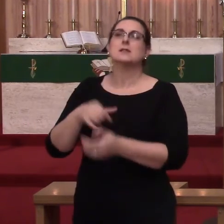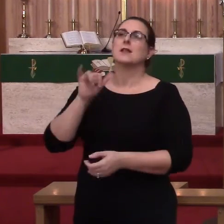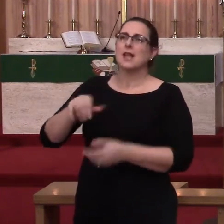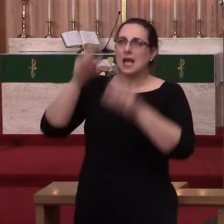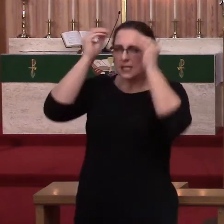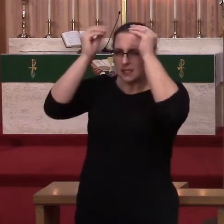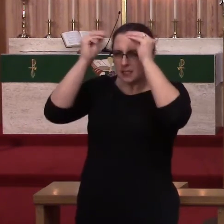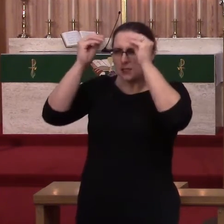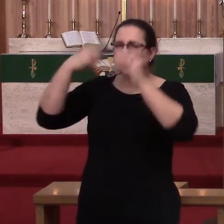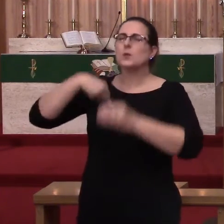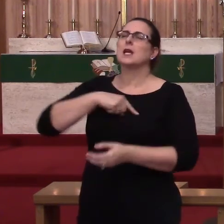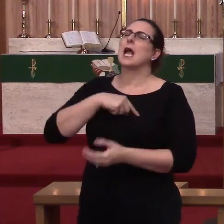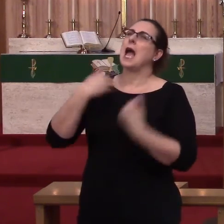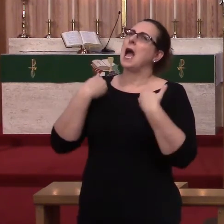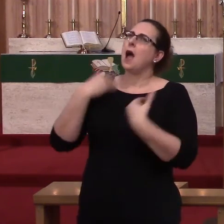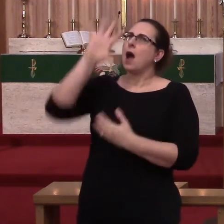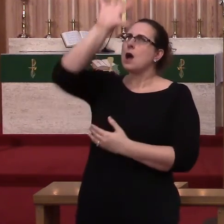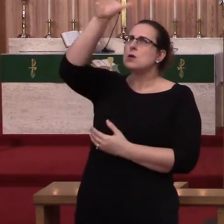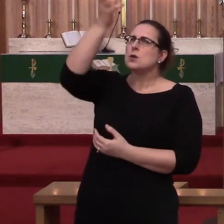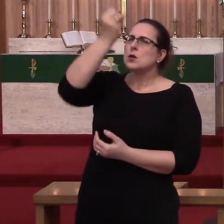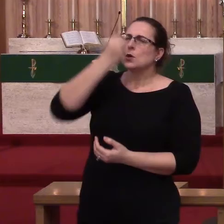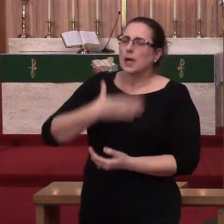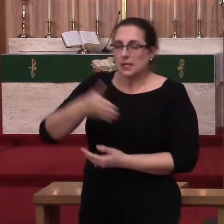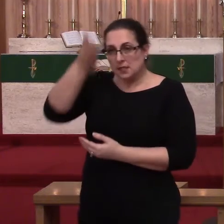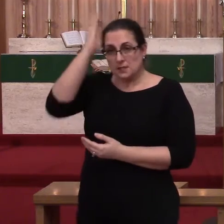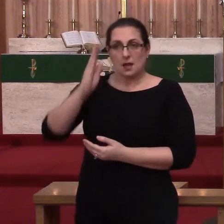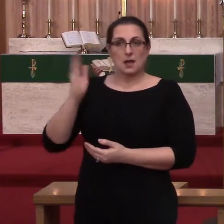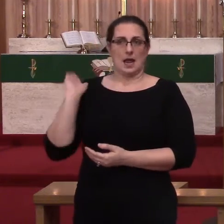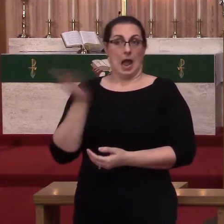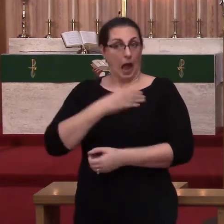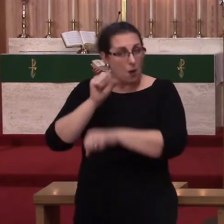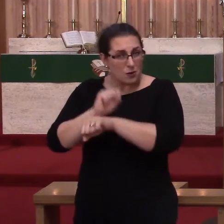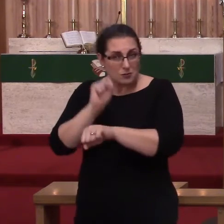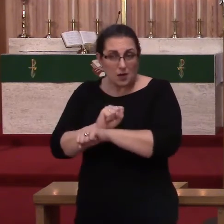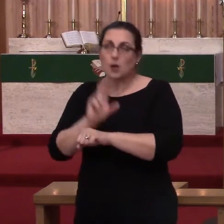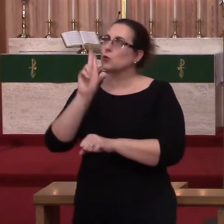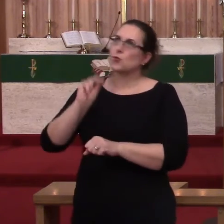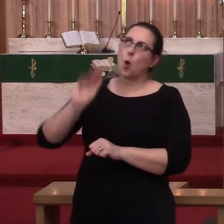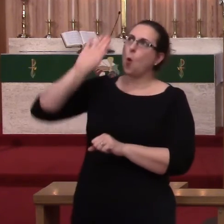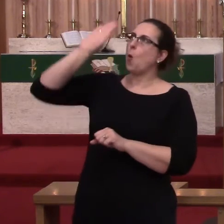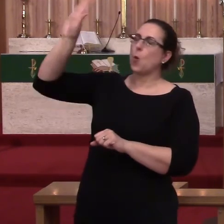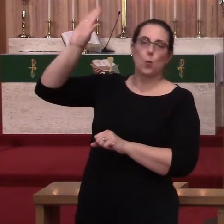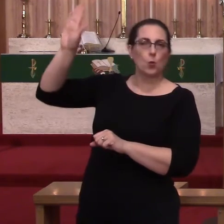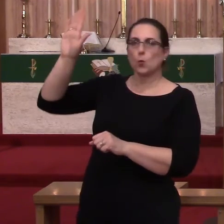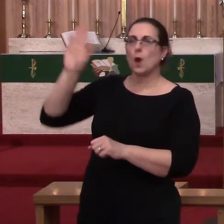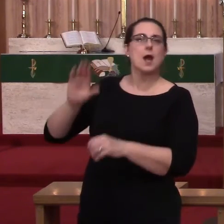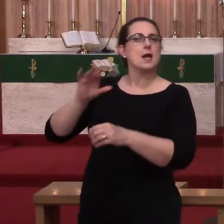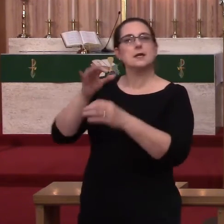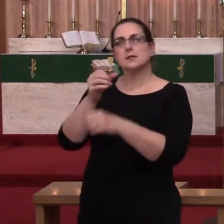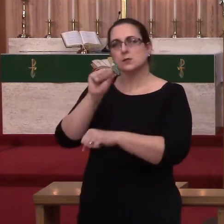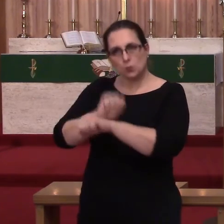gracious God, not by our own merits, but by the merits of Christ when we believe this.